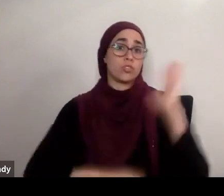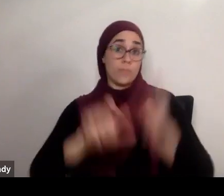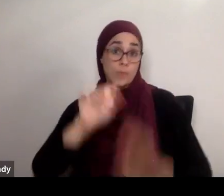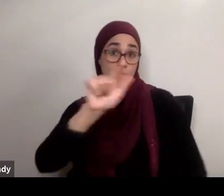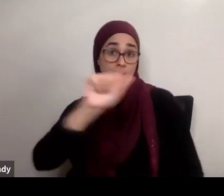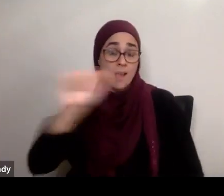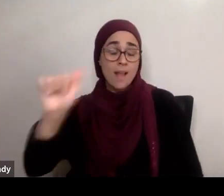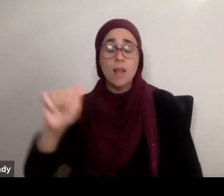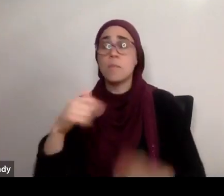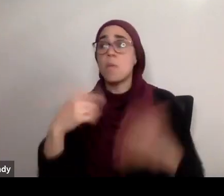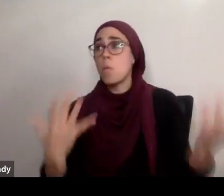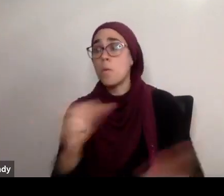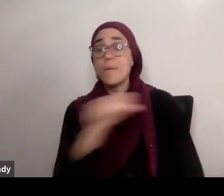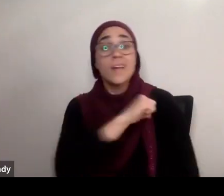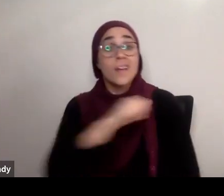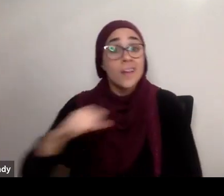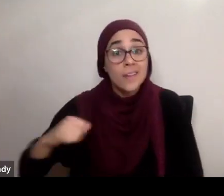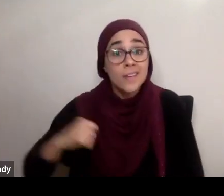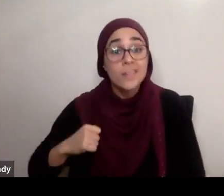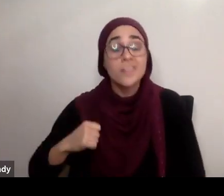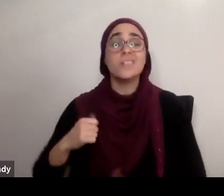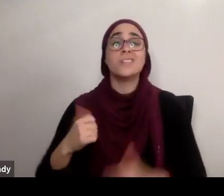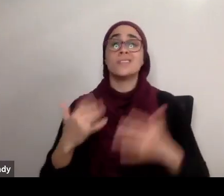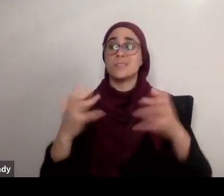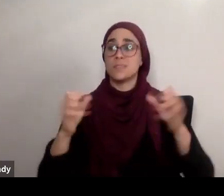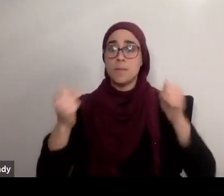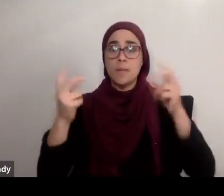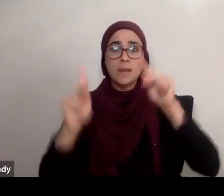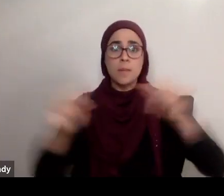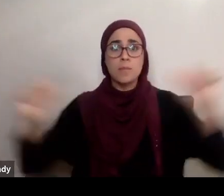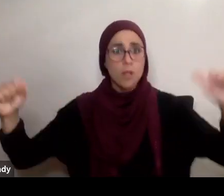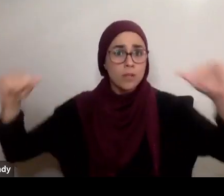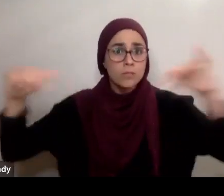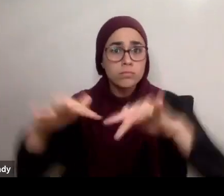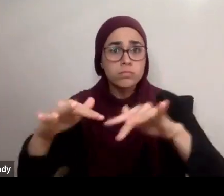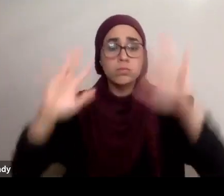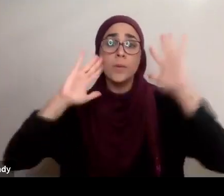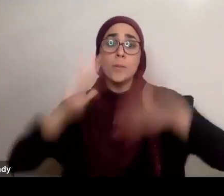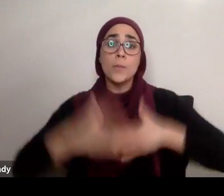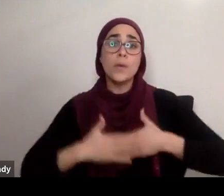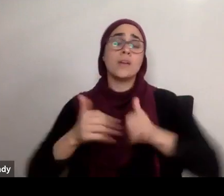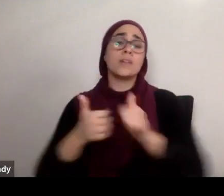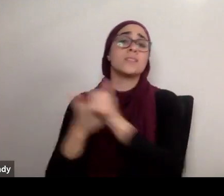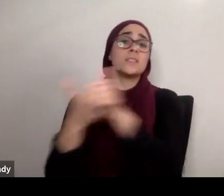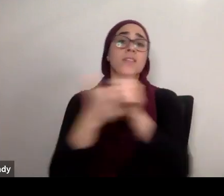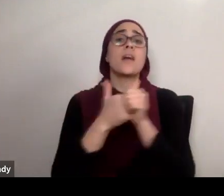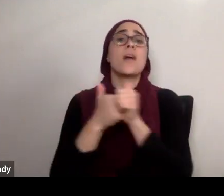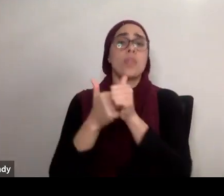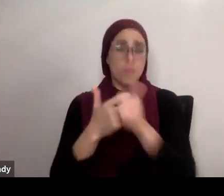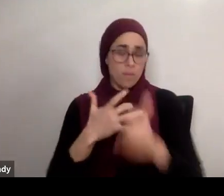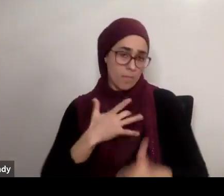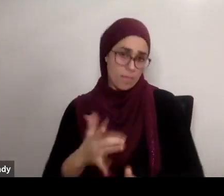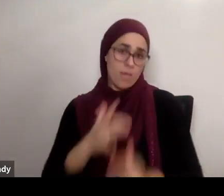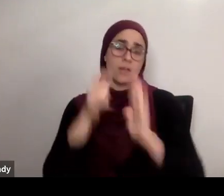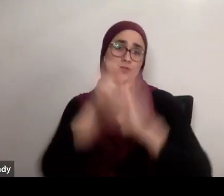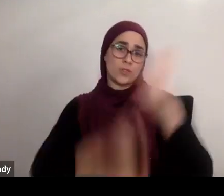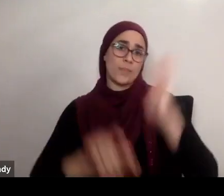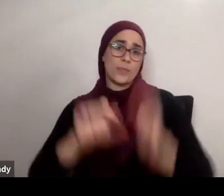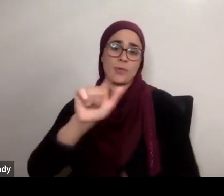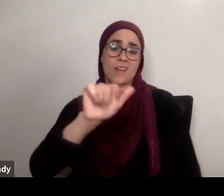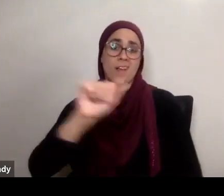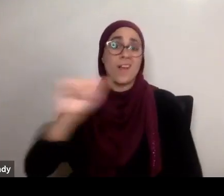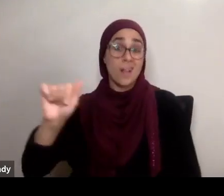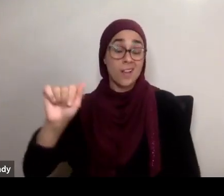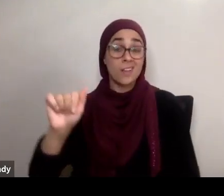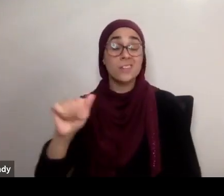in other occasions as well, when he gathered the companions to engage in halaqat, and sometimes he'd even recite it, you know,